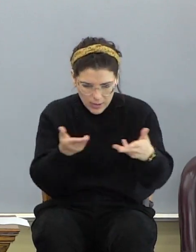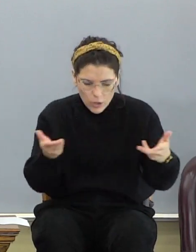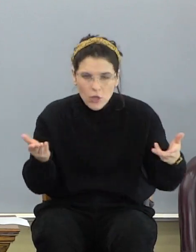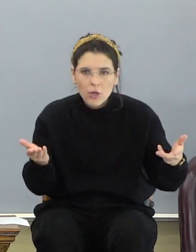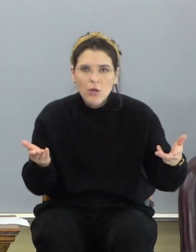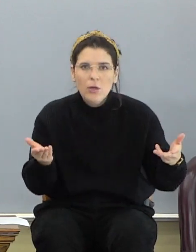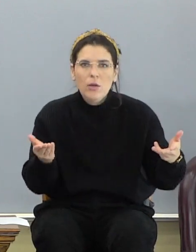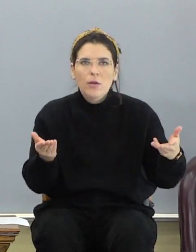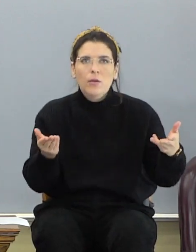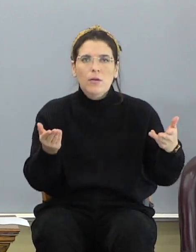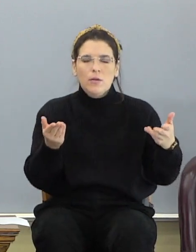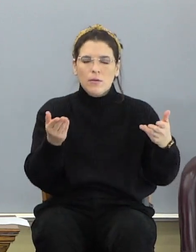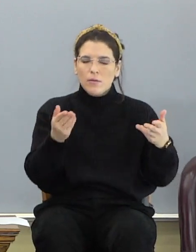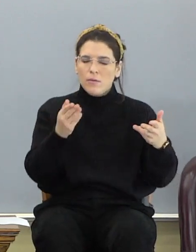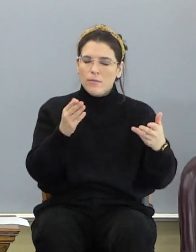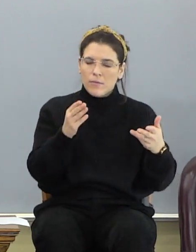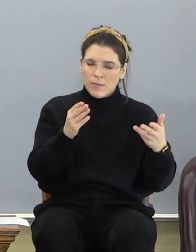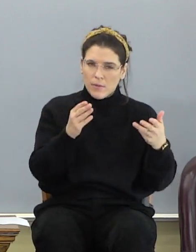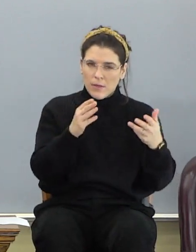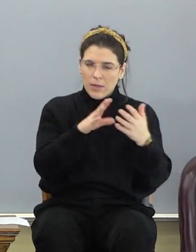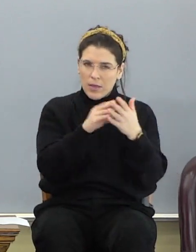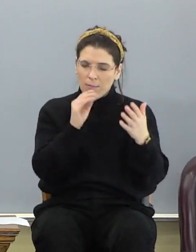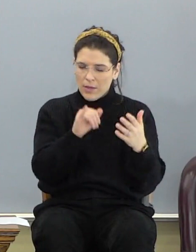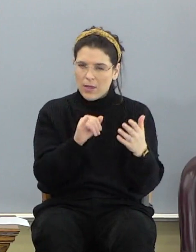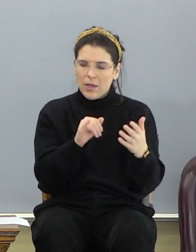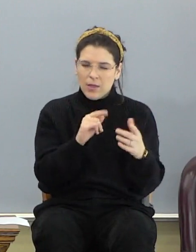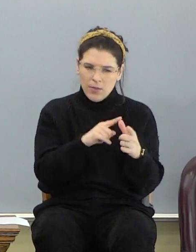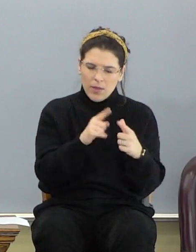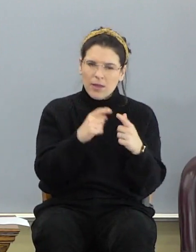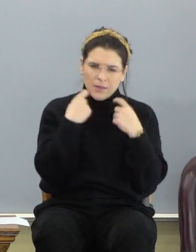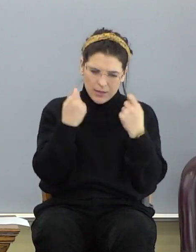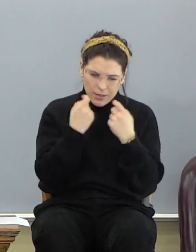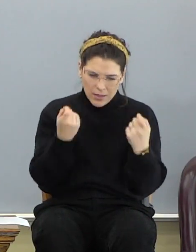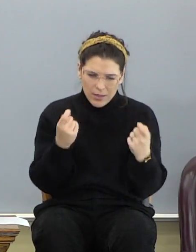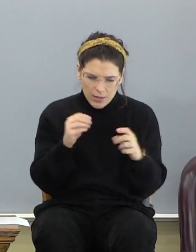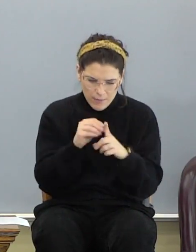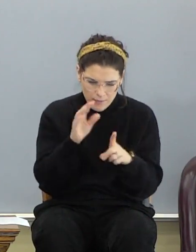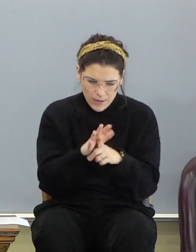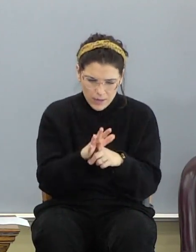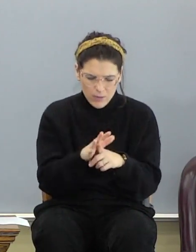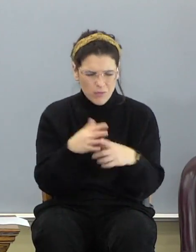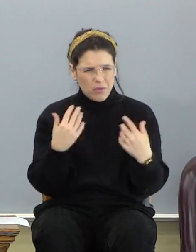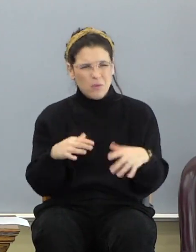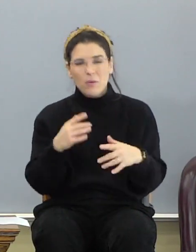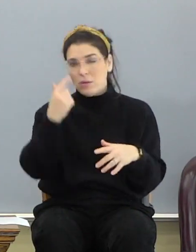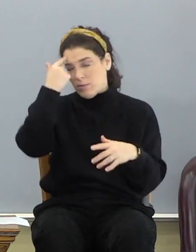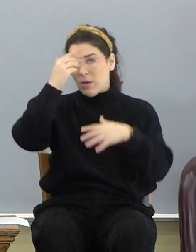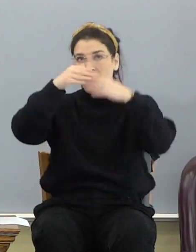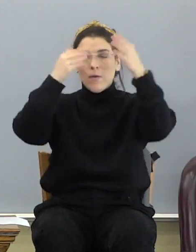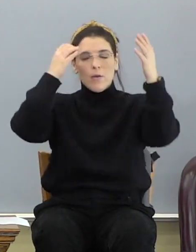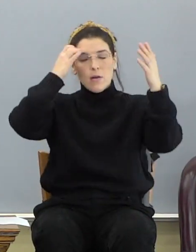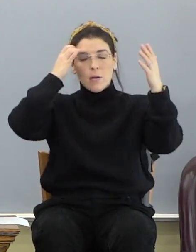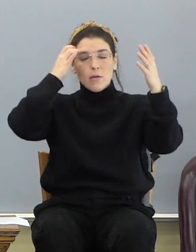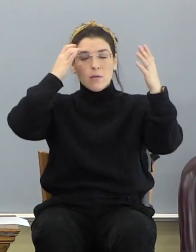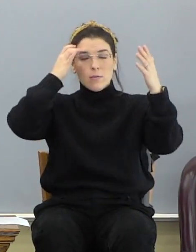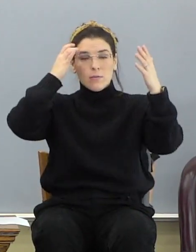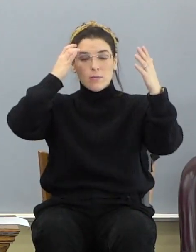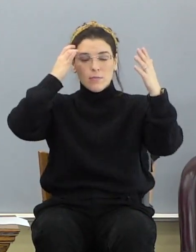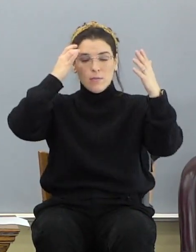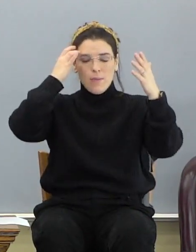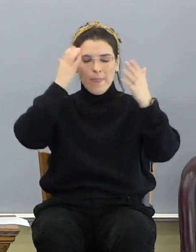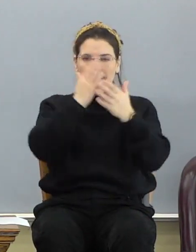creates down here things that are up there first. So when I think about heaven, I think that's not going to be some